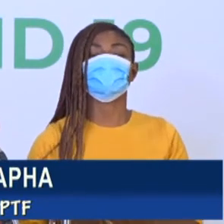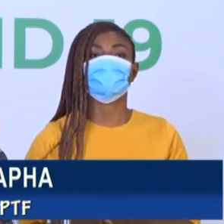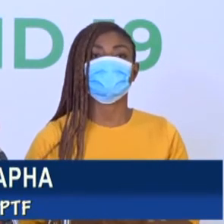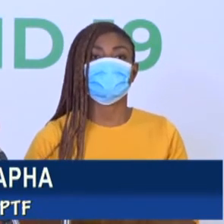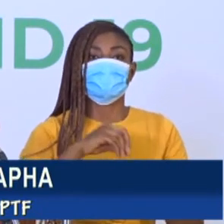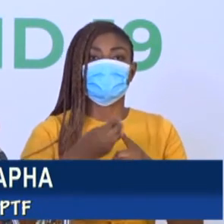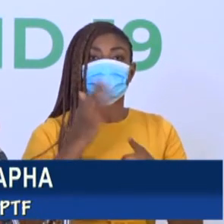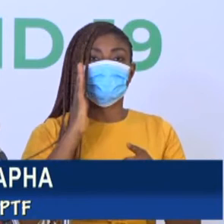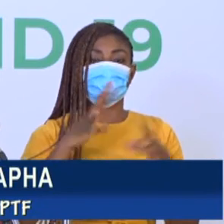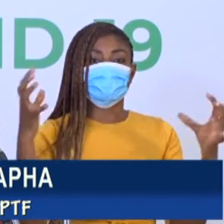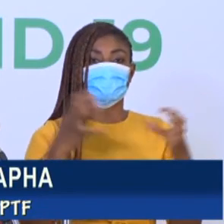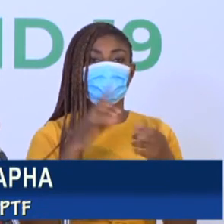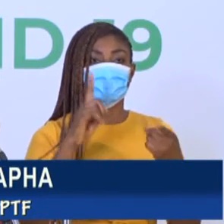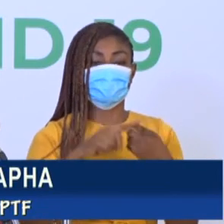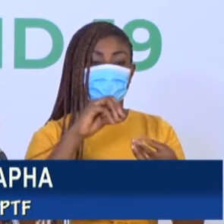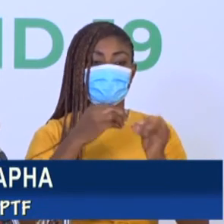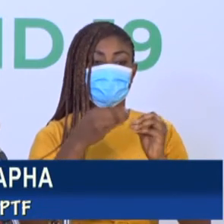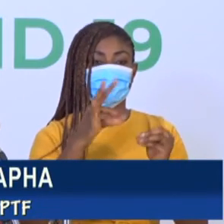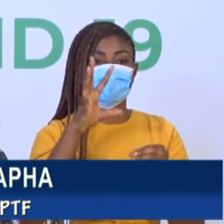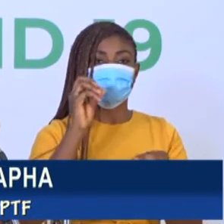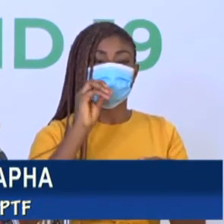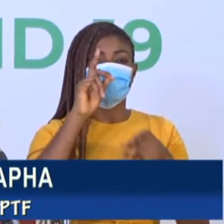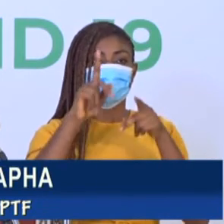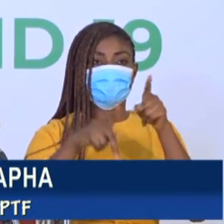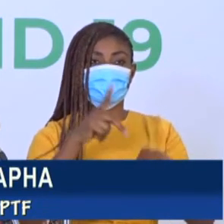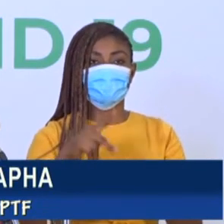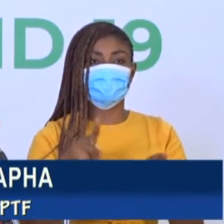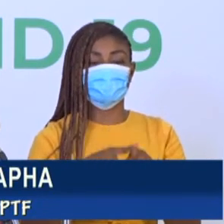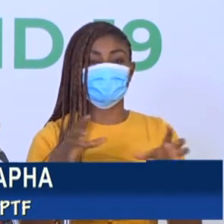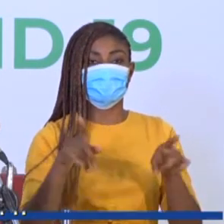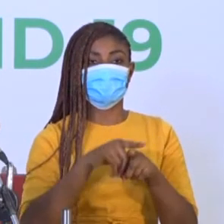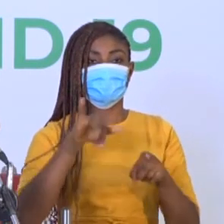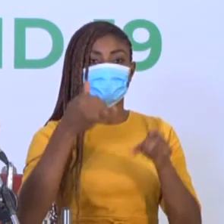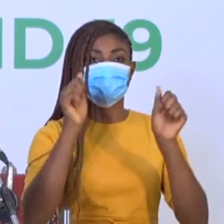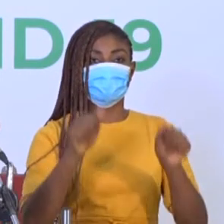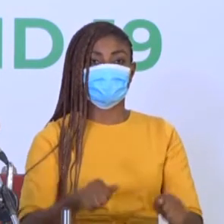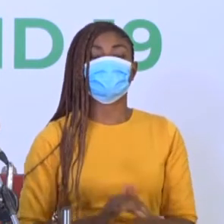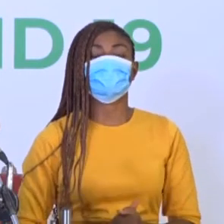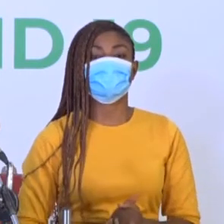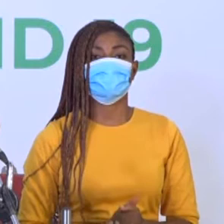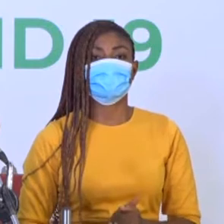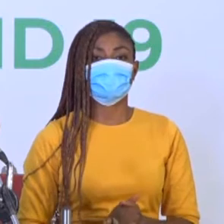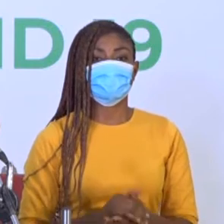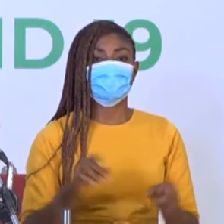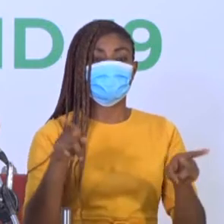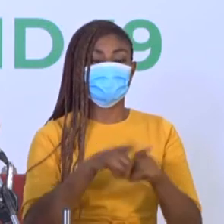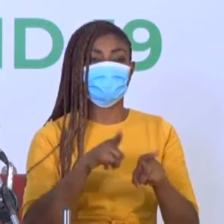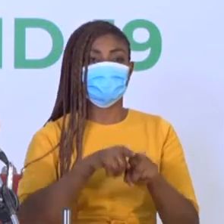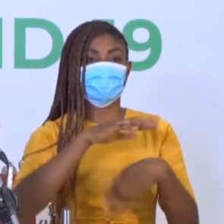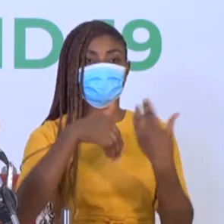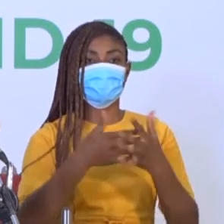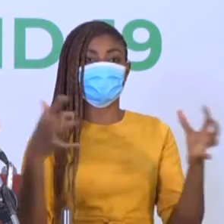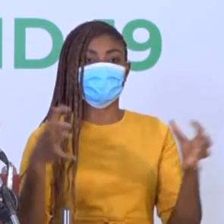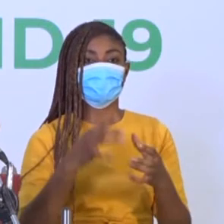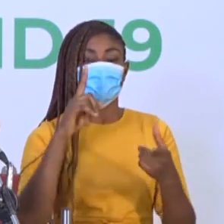as much as they can. D, limit all gatherings linked to